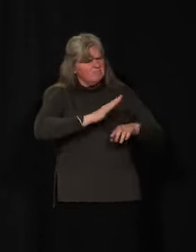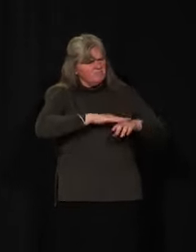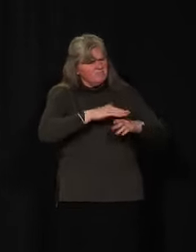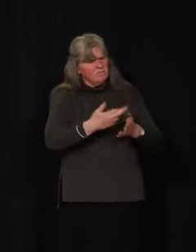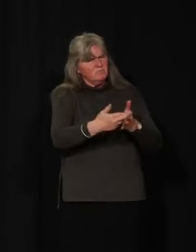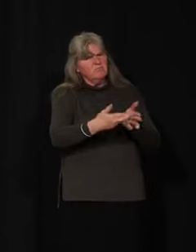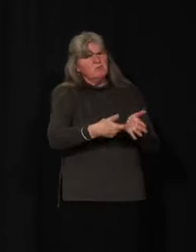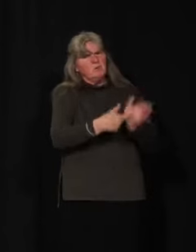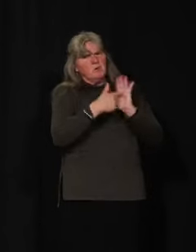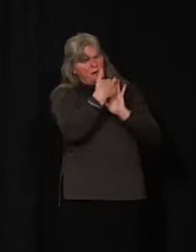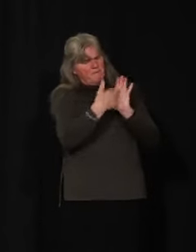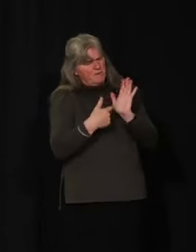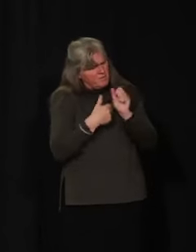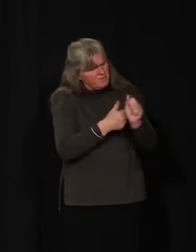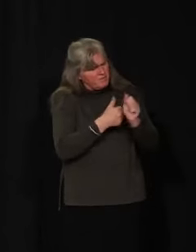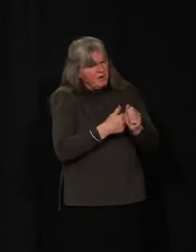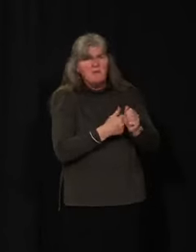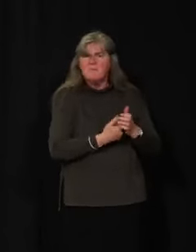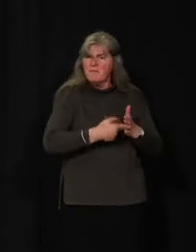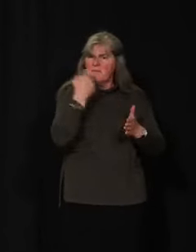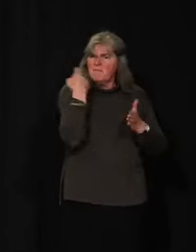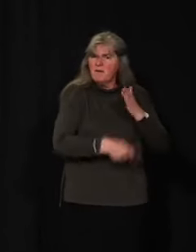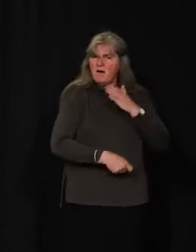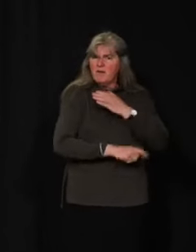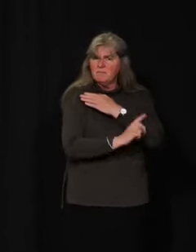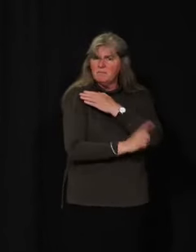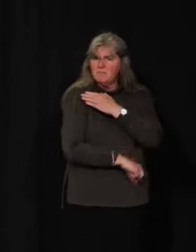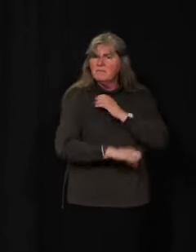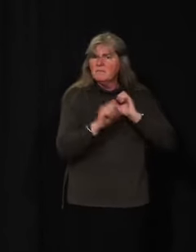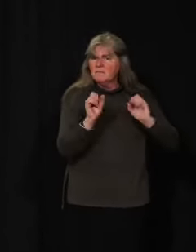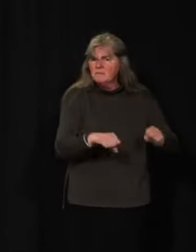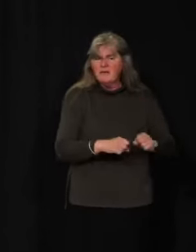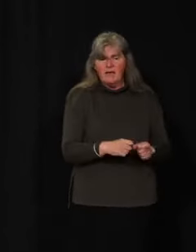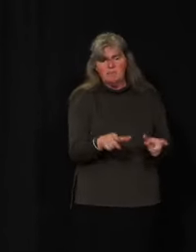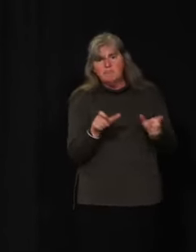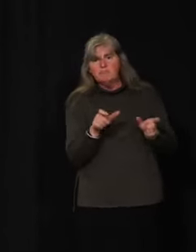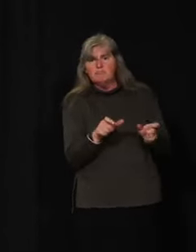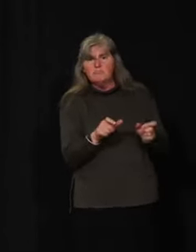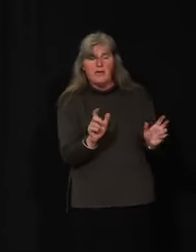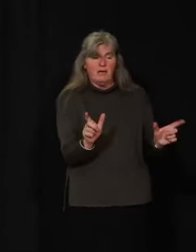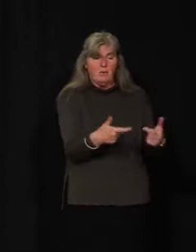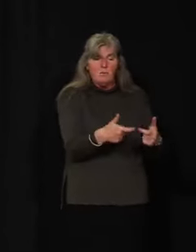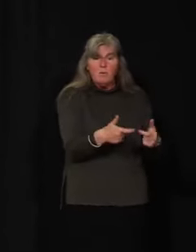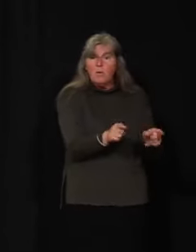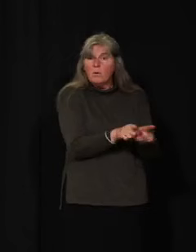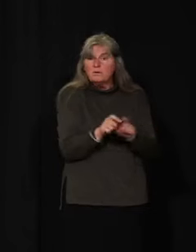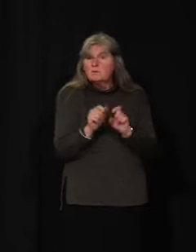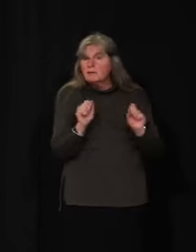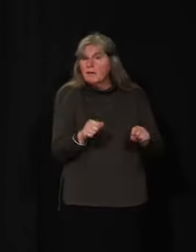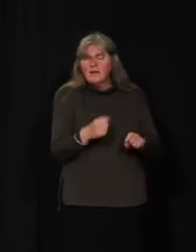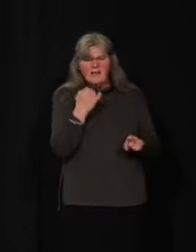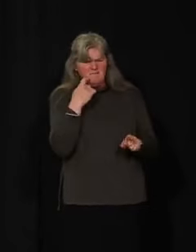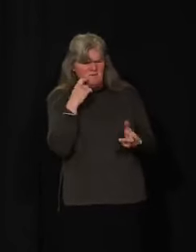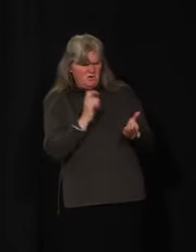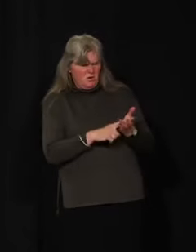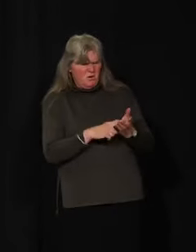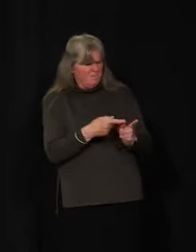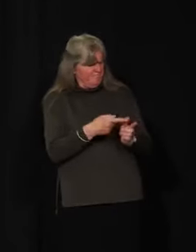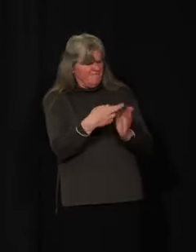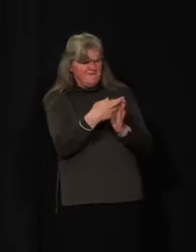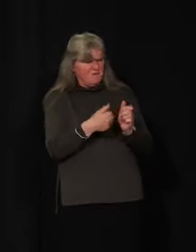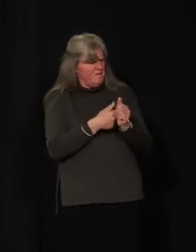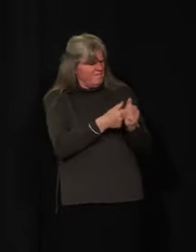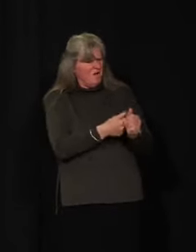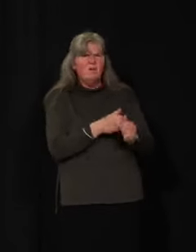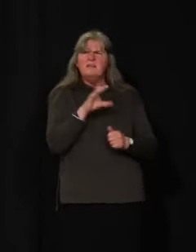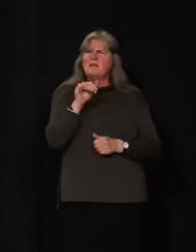requirements and may issue fines. They can issue arrests as well if they are fining people that are violating the